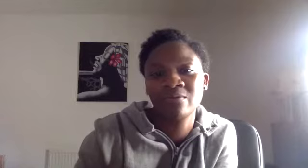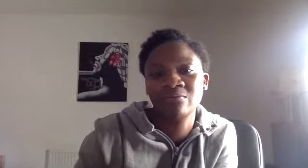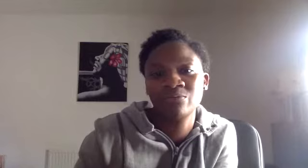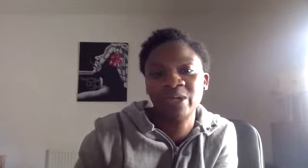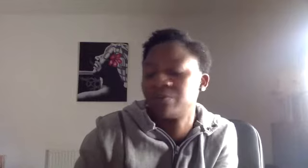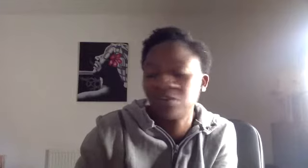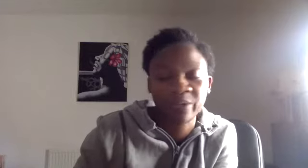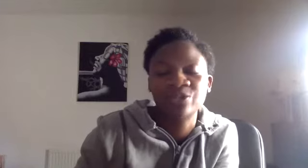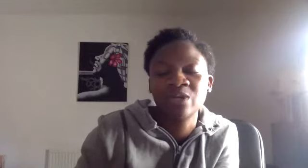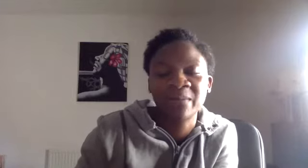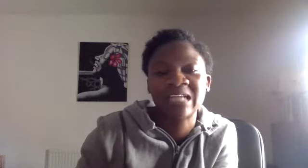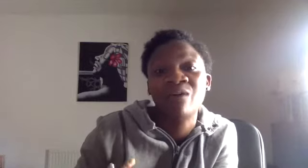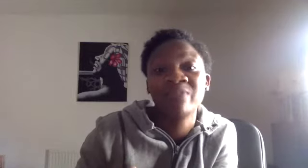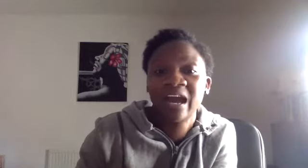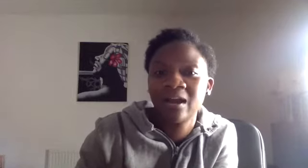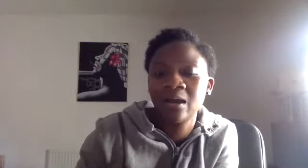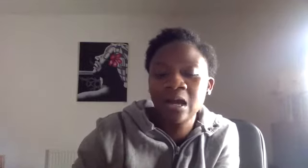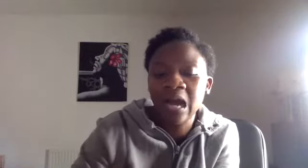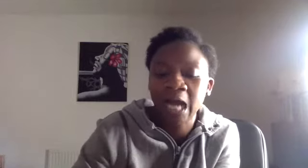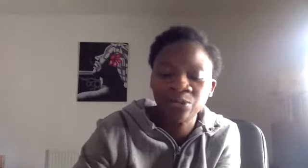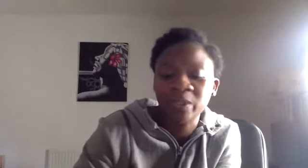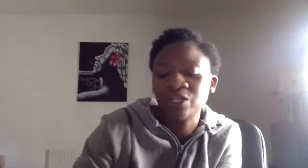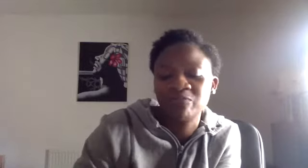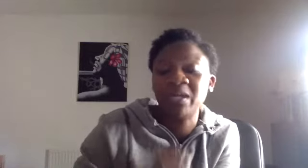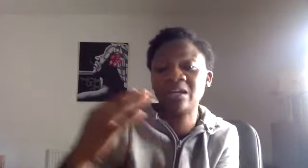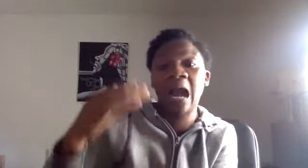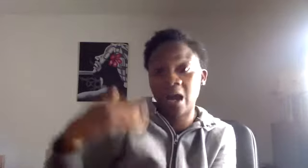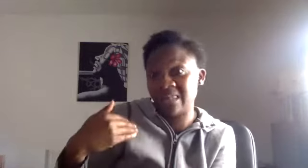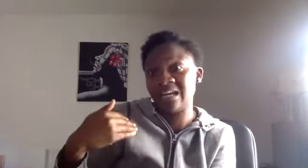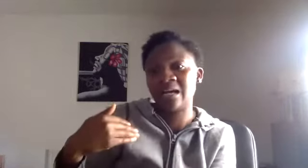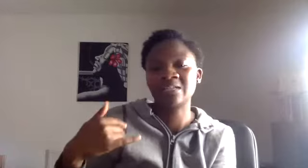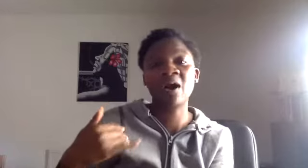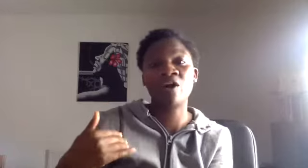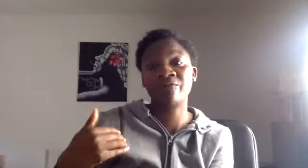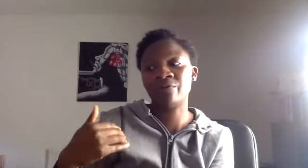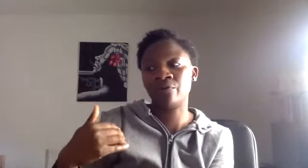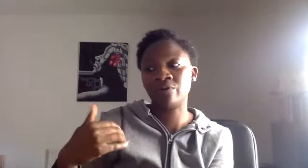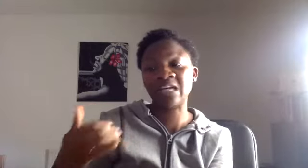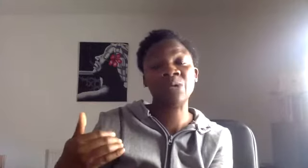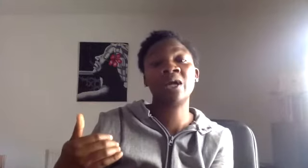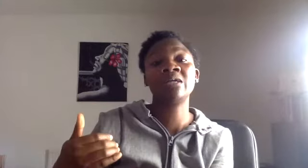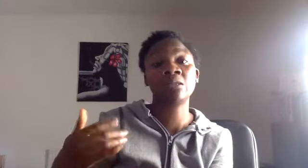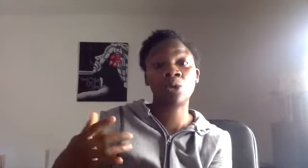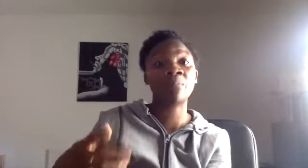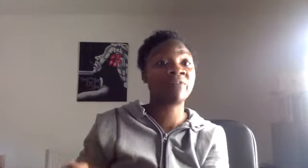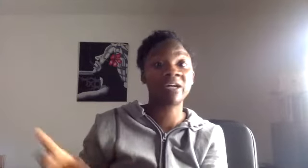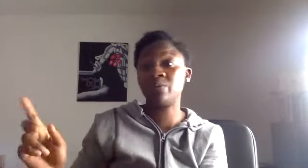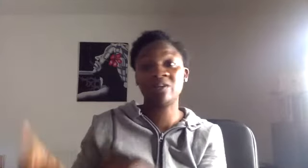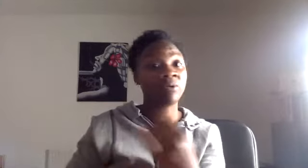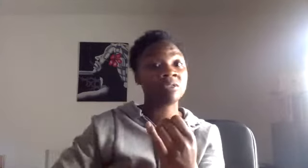we, sorry, we do come under health care. And we should have been, I think, as part of the key workers that were provided with, if it was